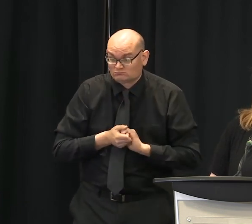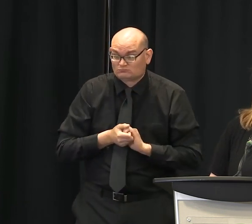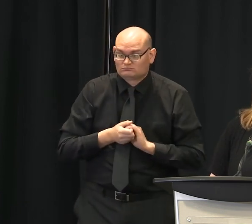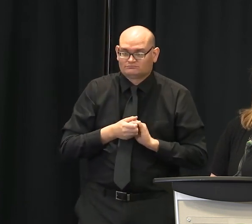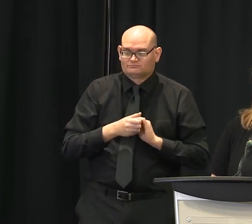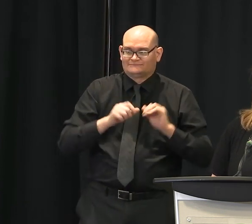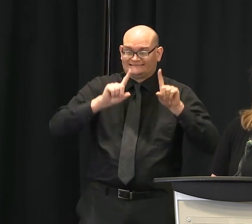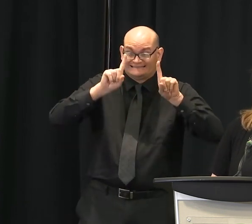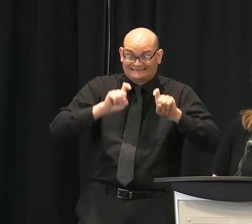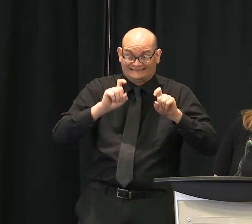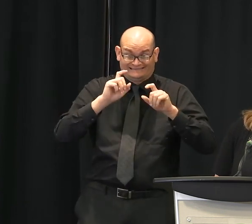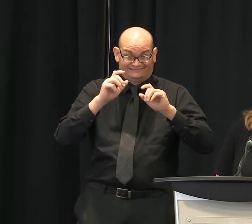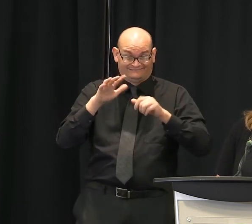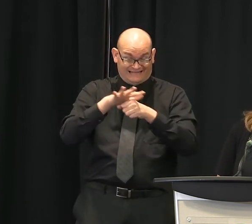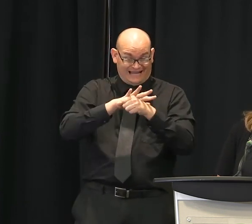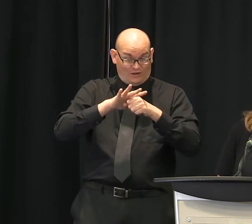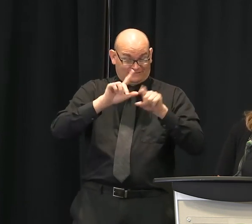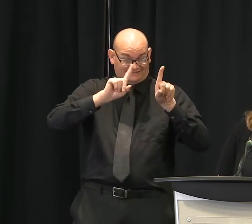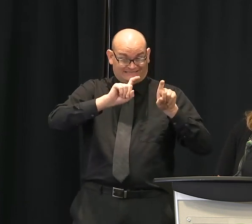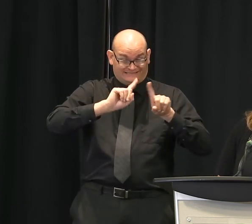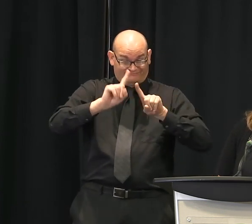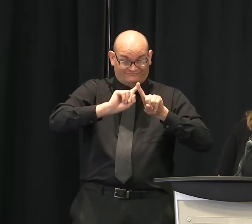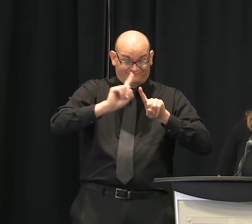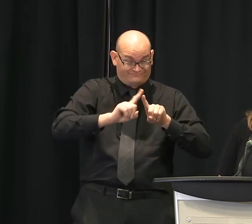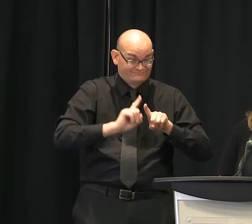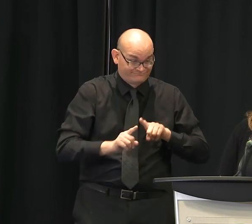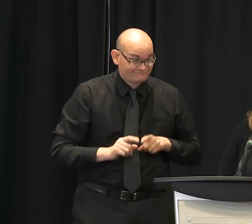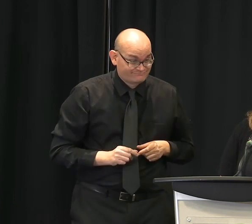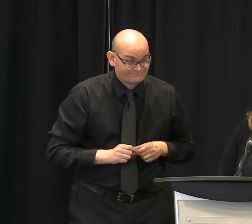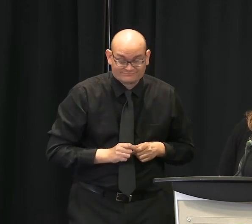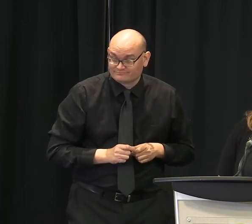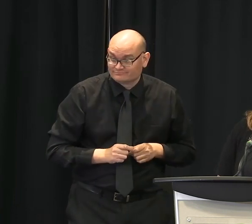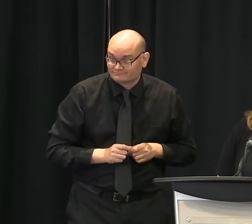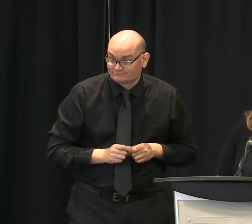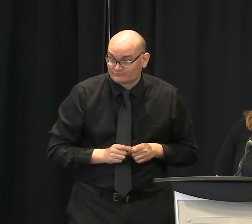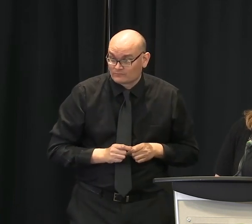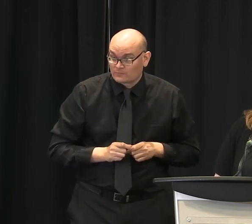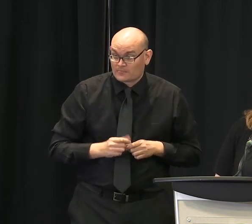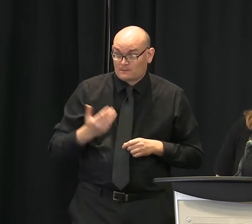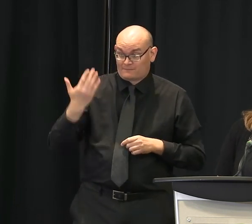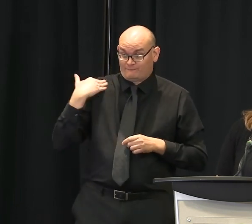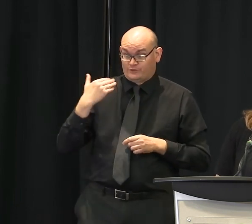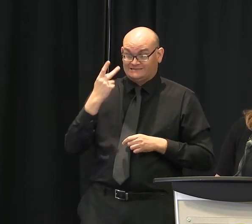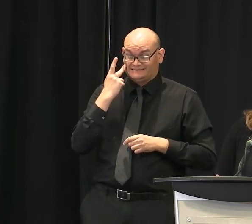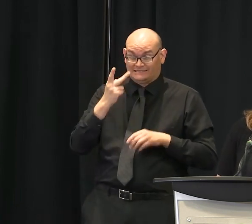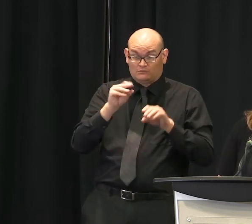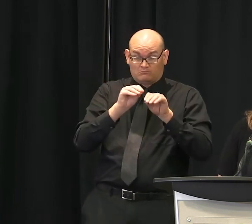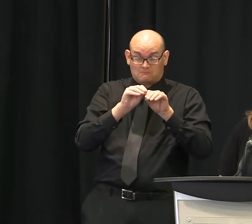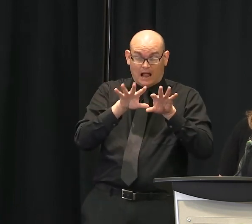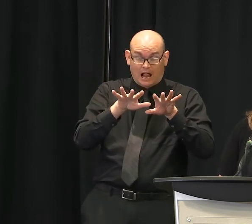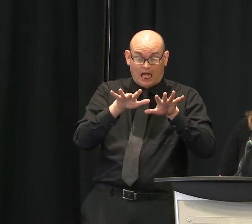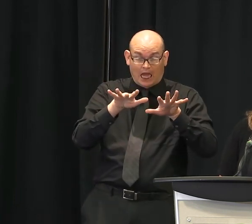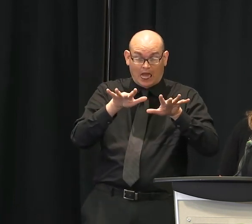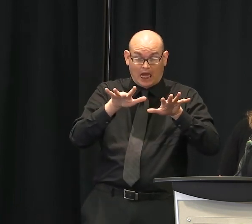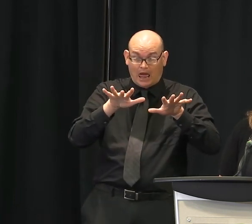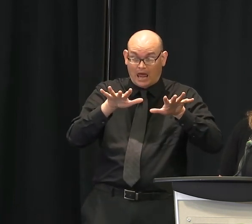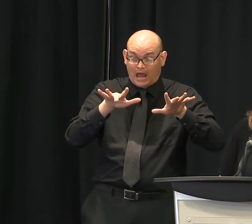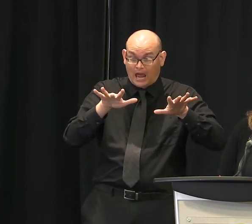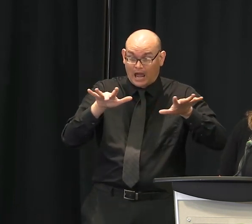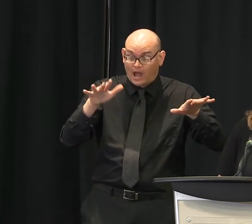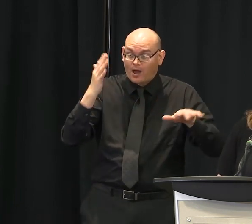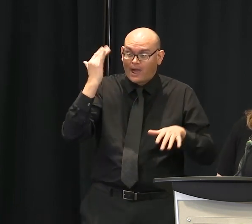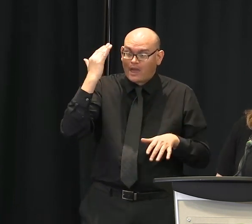these areas are concerning because of their size, the population density and the access to many social venues where people like to